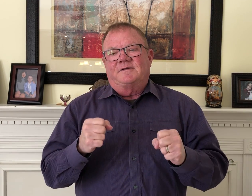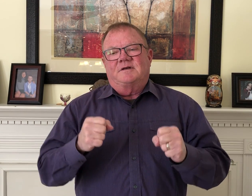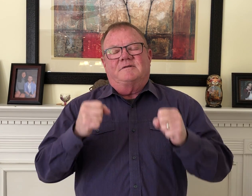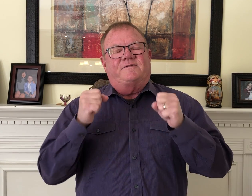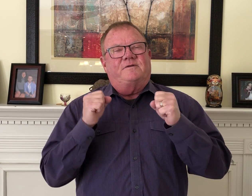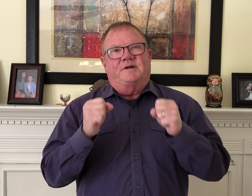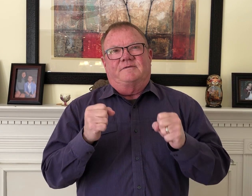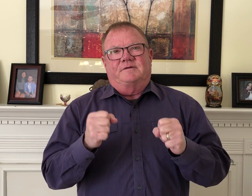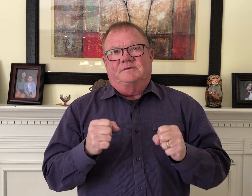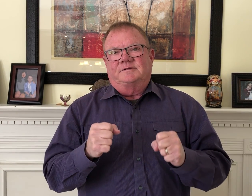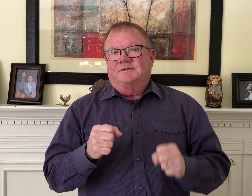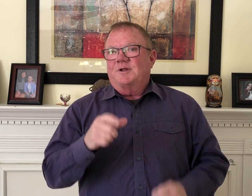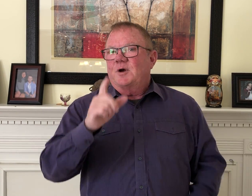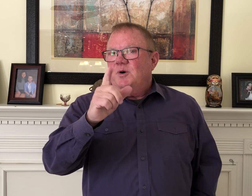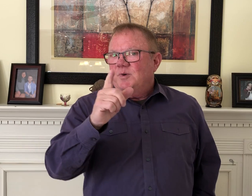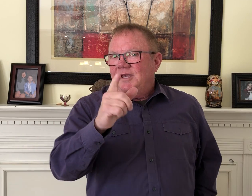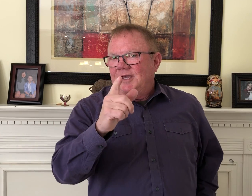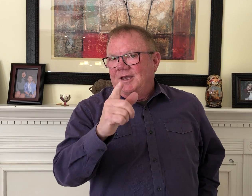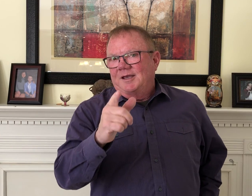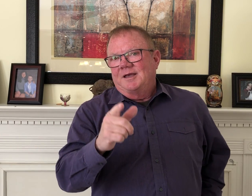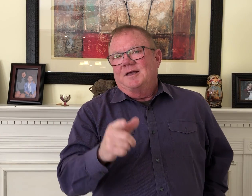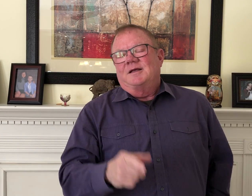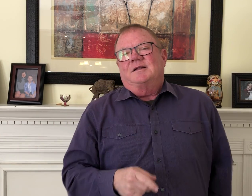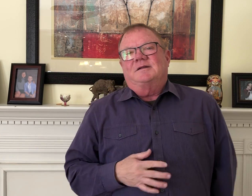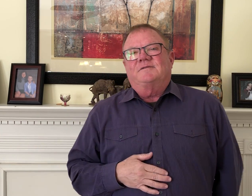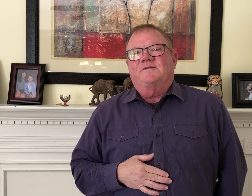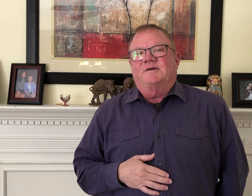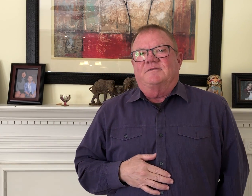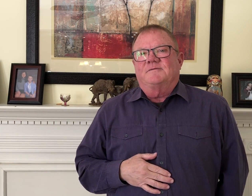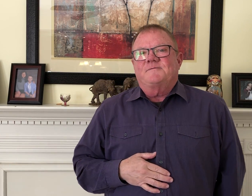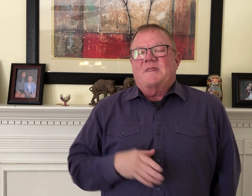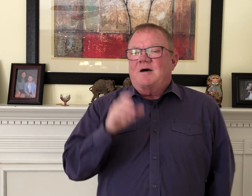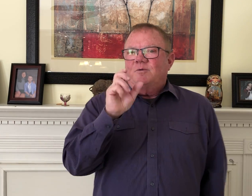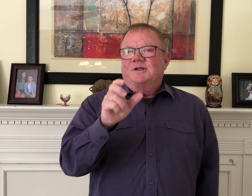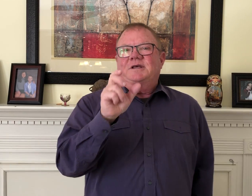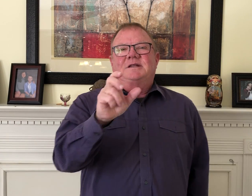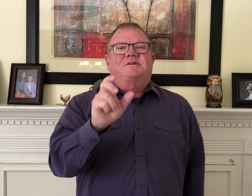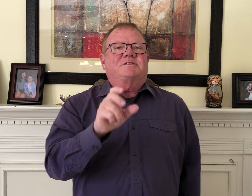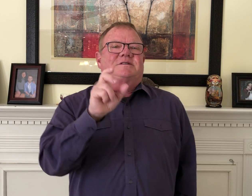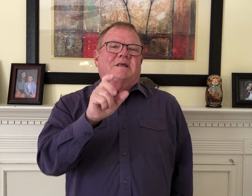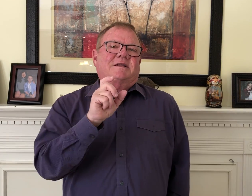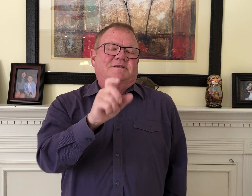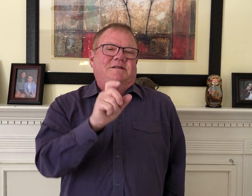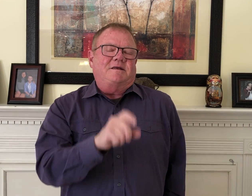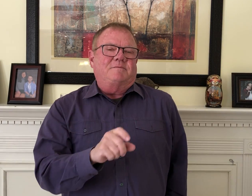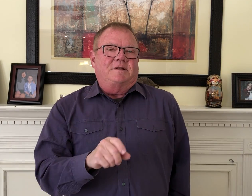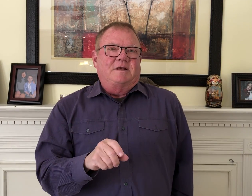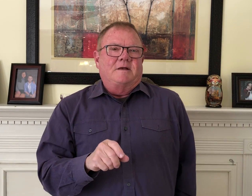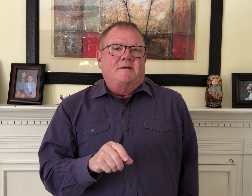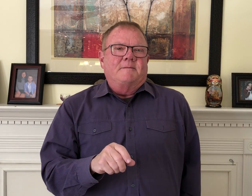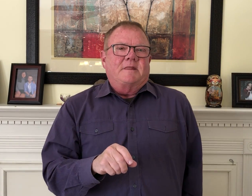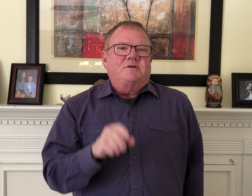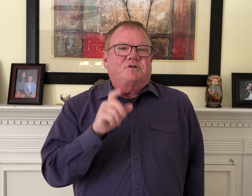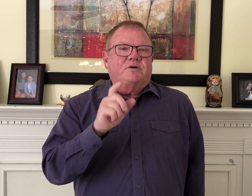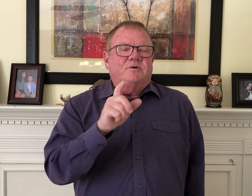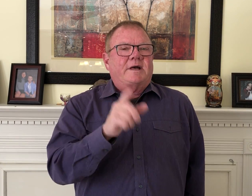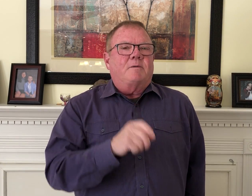forever. O king, live forever. Now I want to take just that statement and show you how